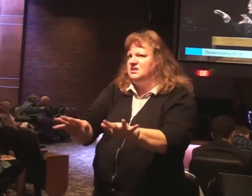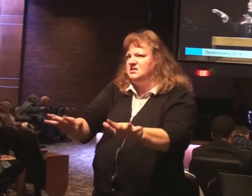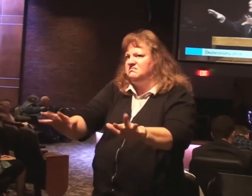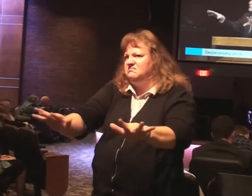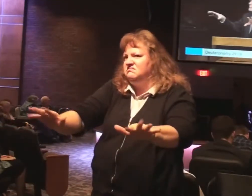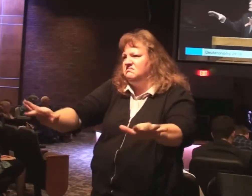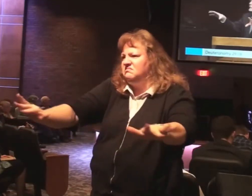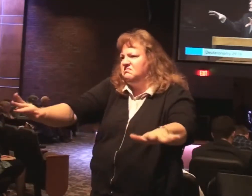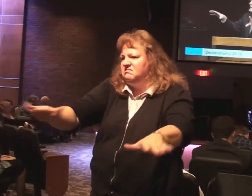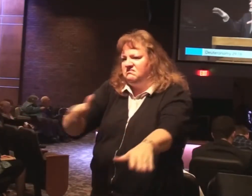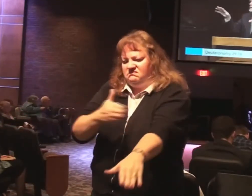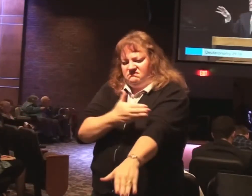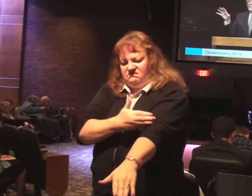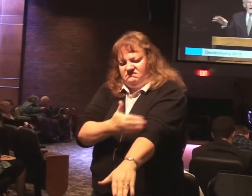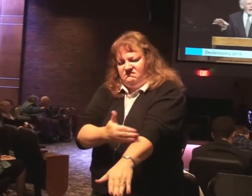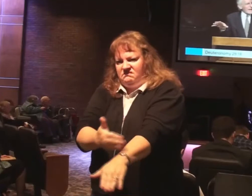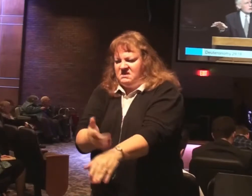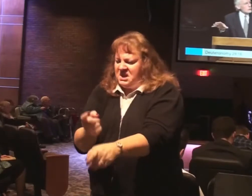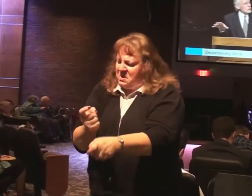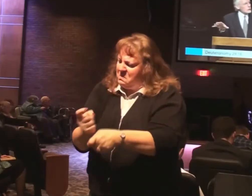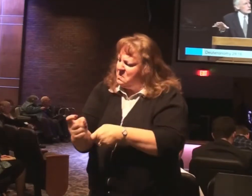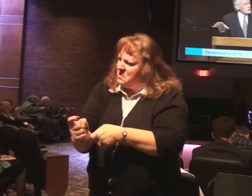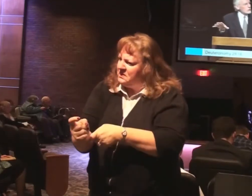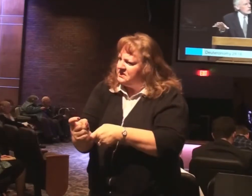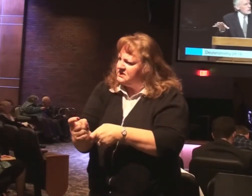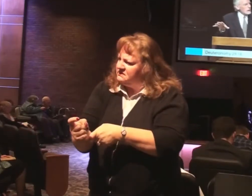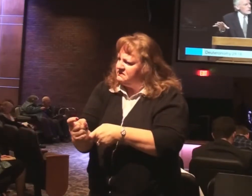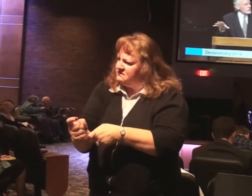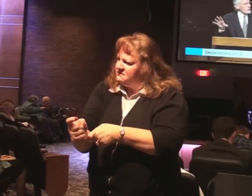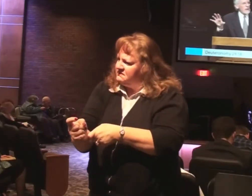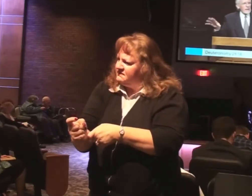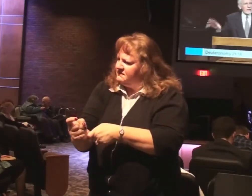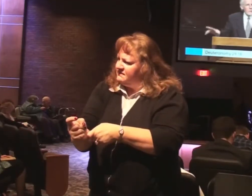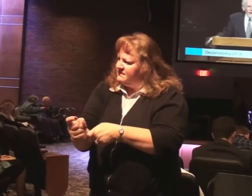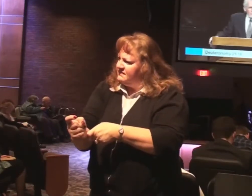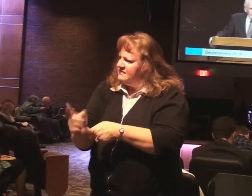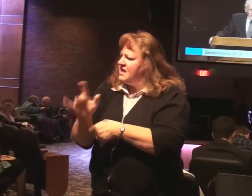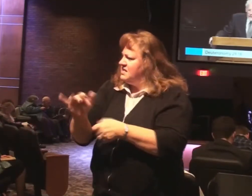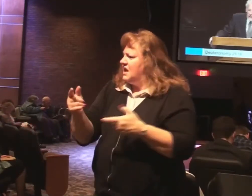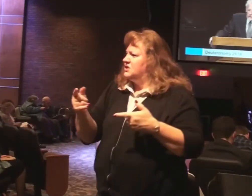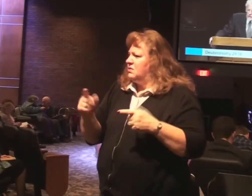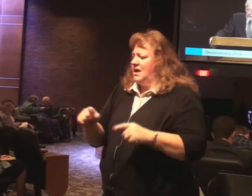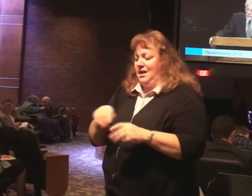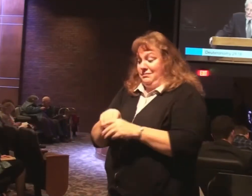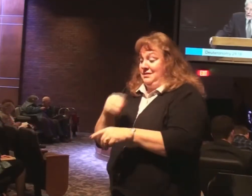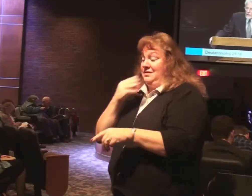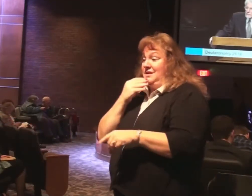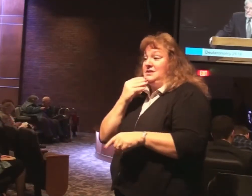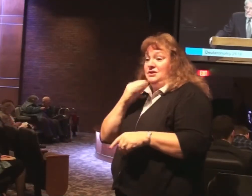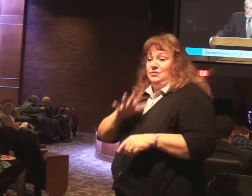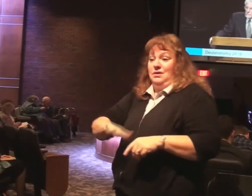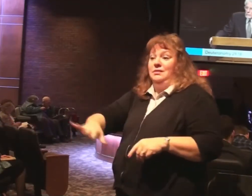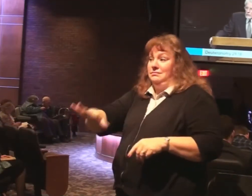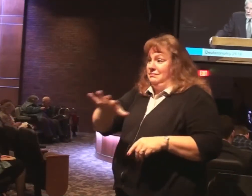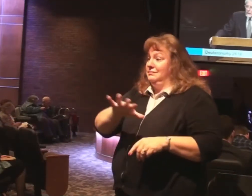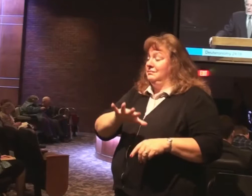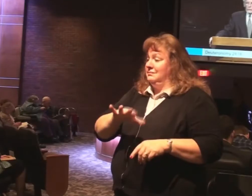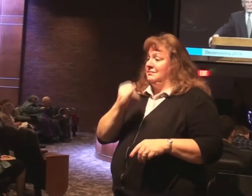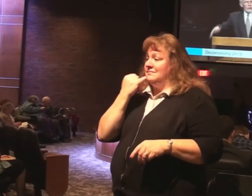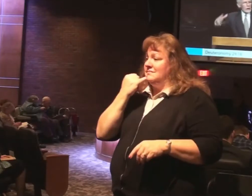corrupts. It defiles. It And that's exactly what happened in the nation Israel. And it grew